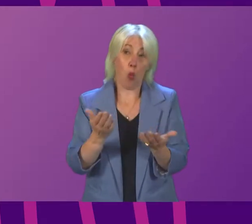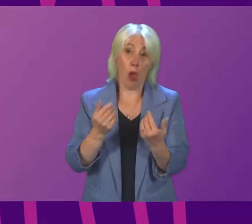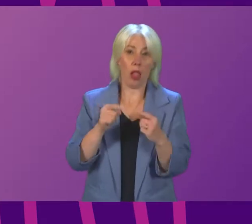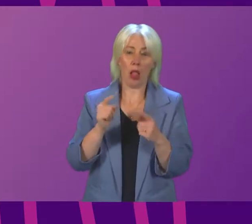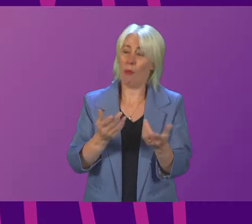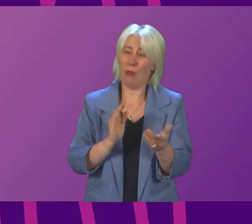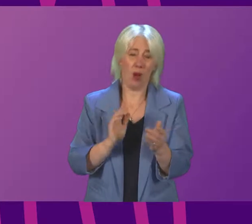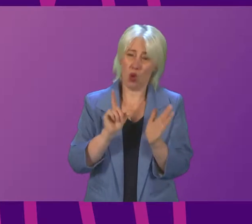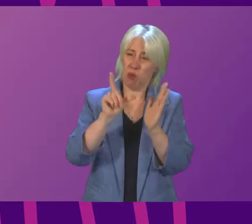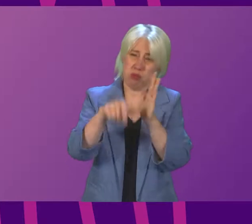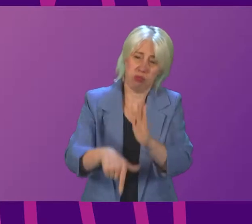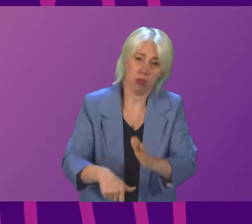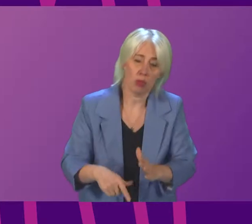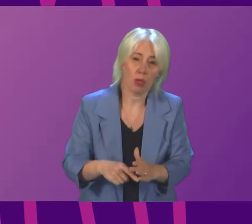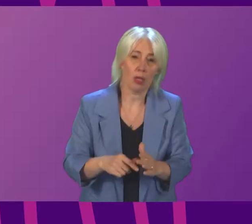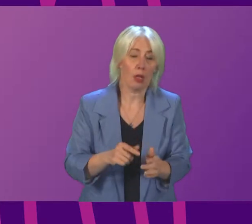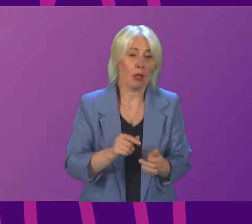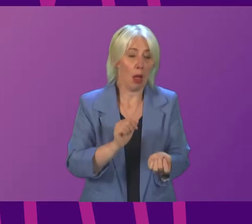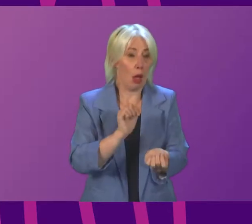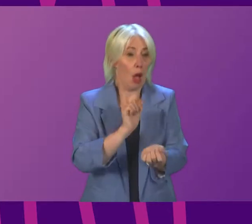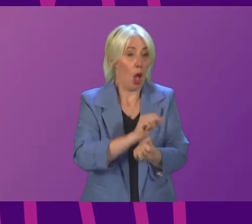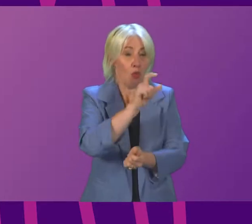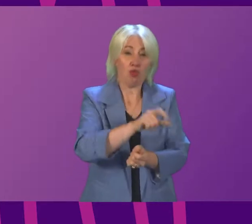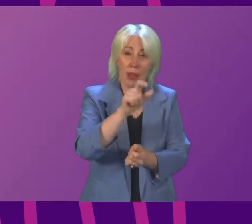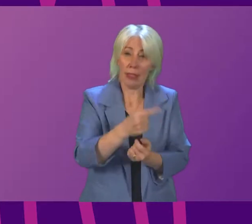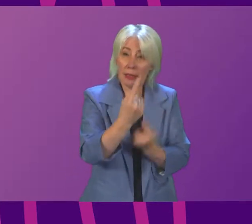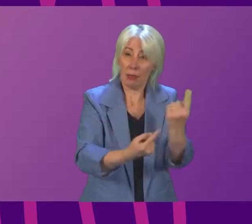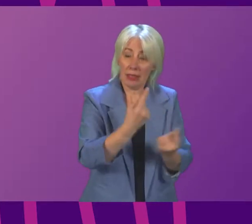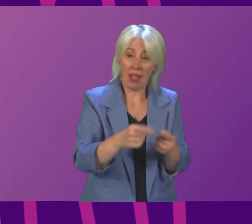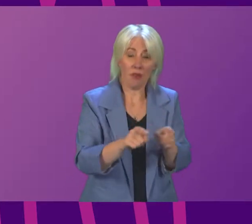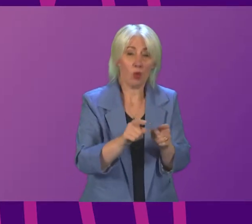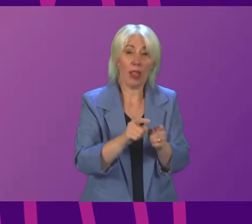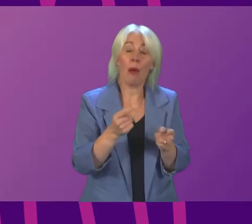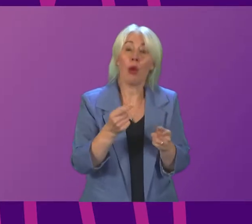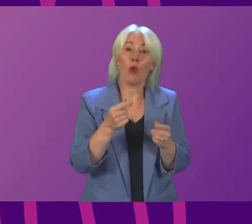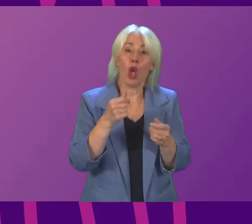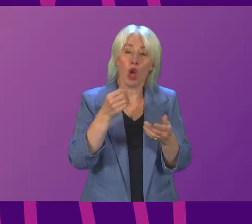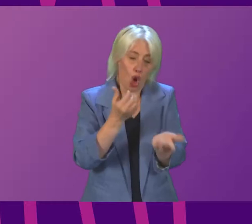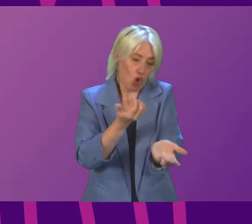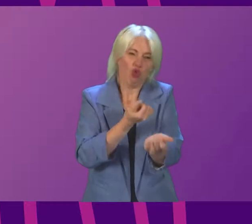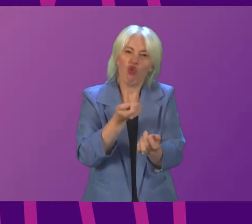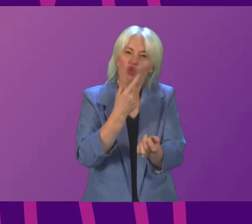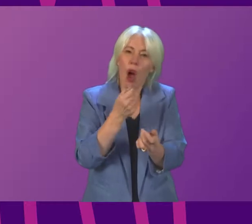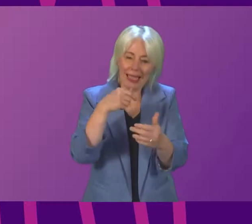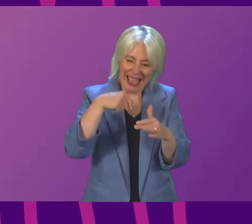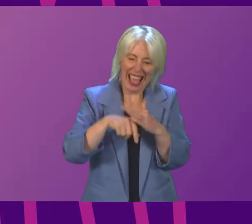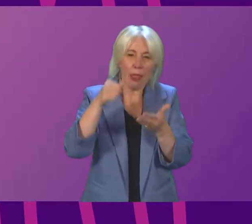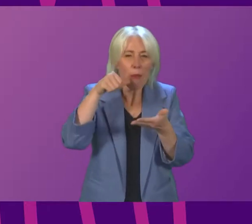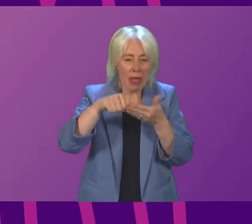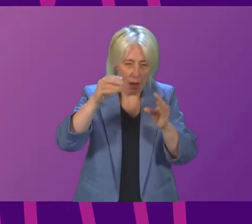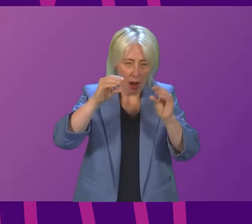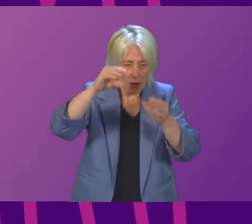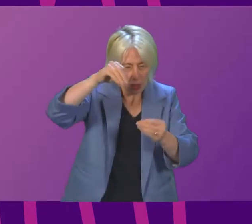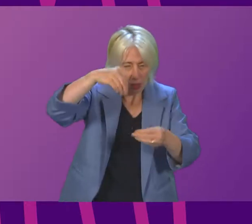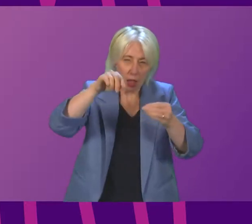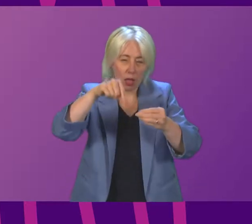Prison officers are also deeply disturbed about another aspect of drug-soaked mail. When detector machines return a positive result for drugs